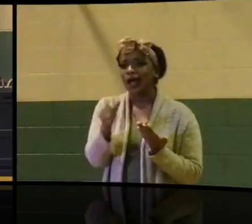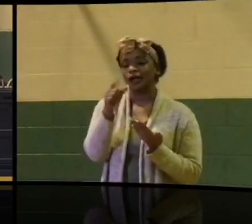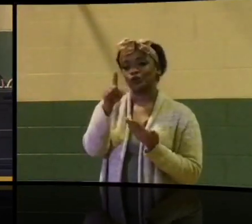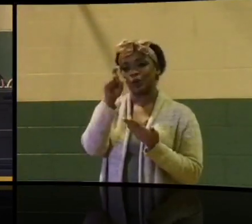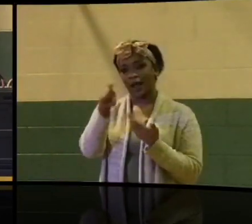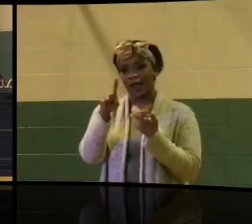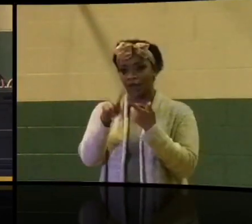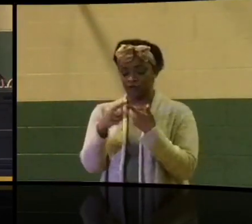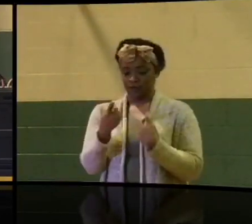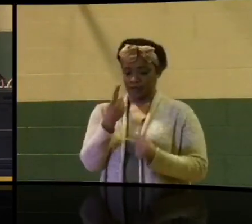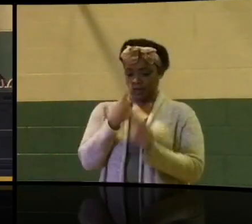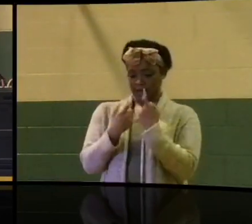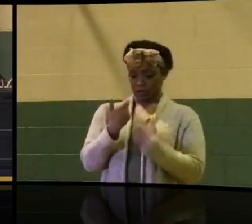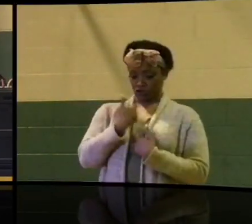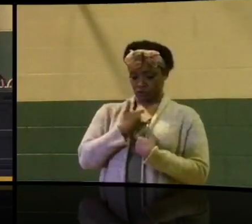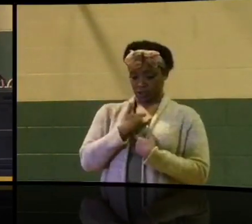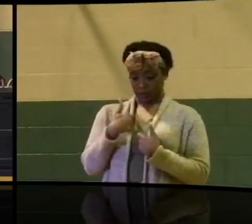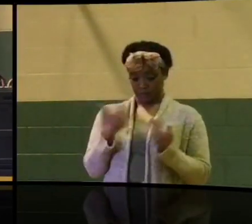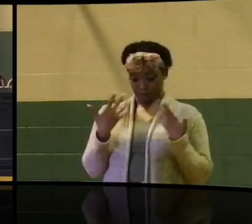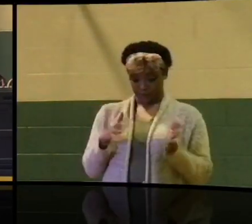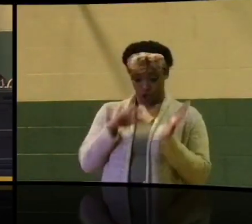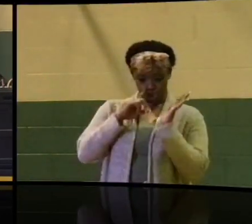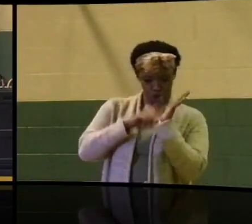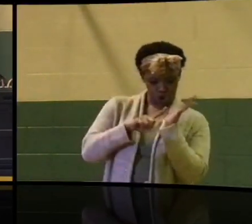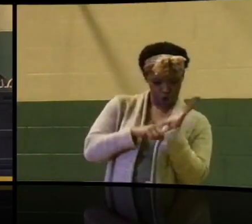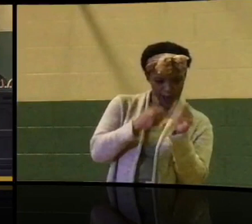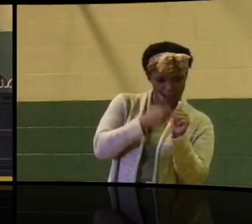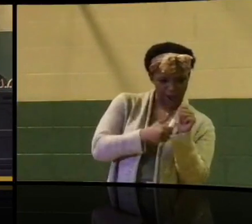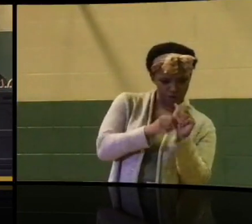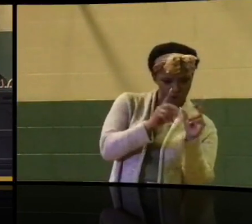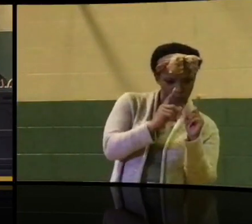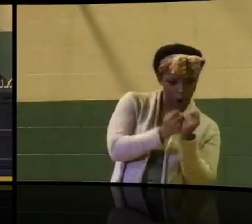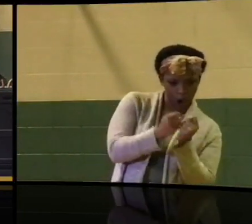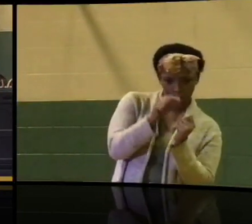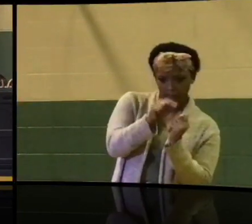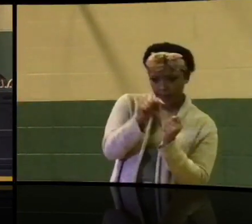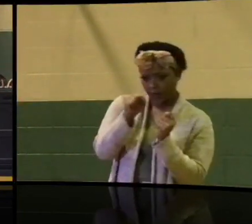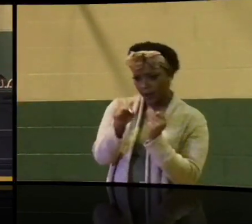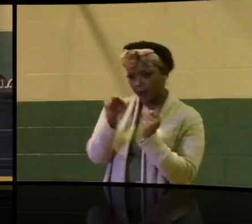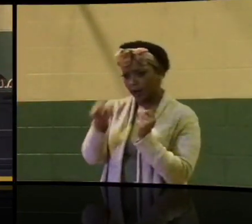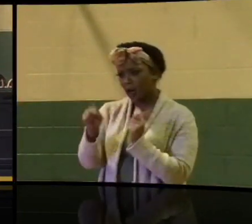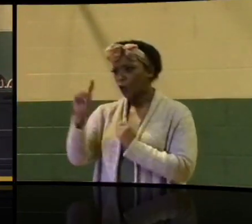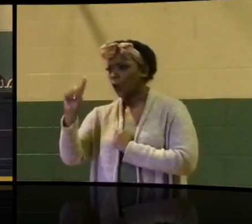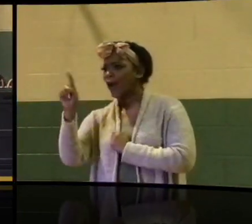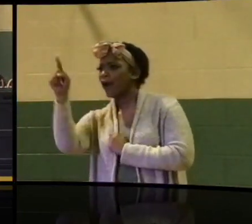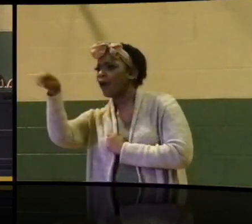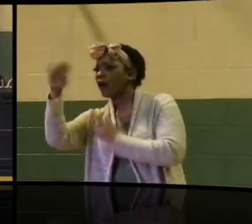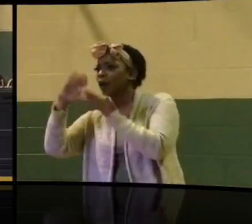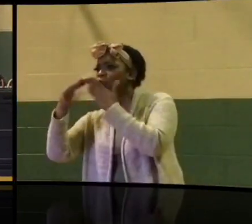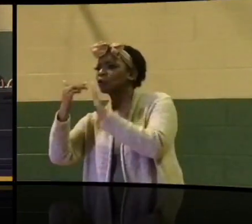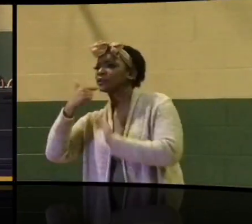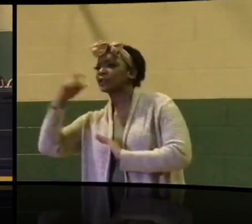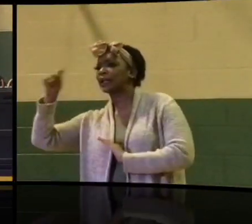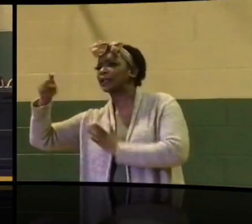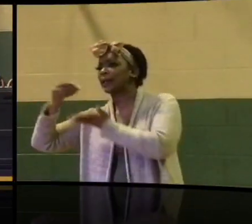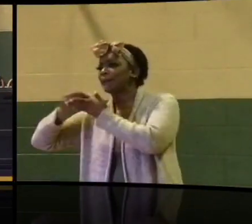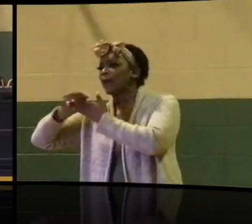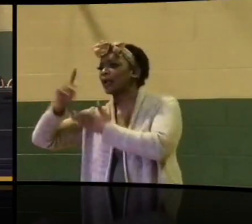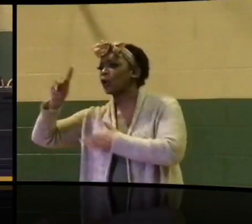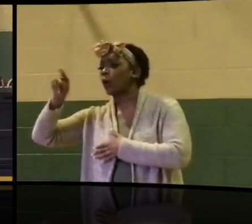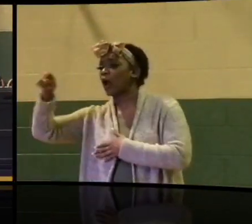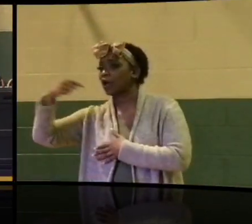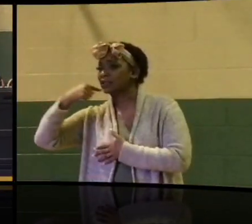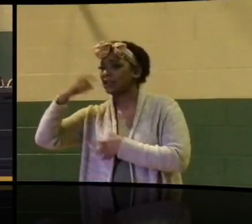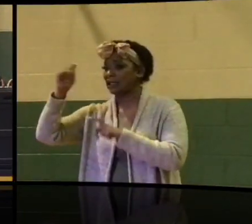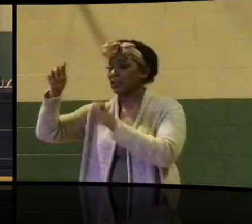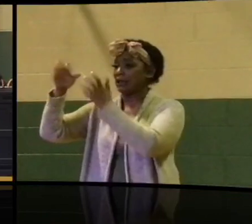ask yourself, have we looked through every department? Where does the community say that they want money at? They say they want blight.